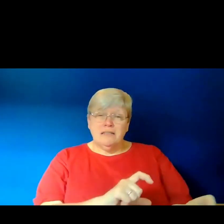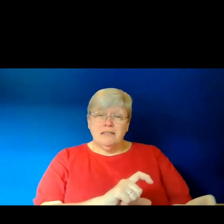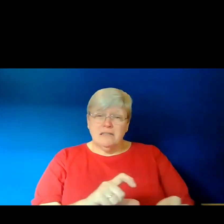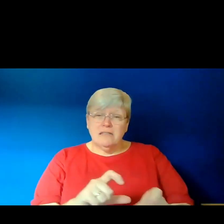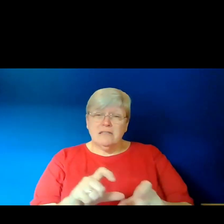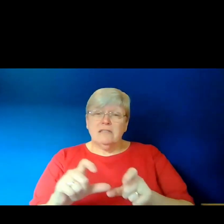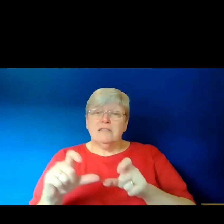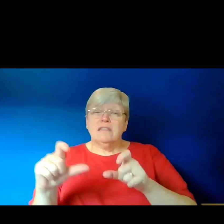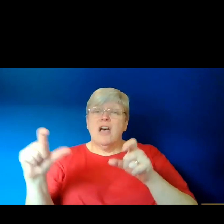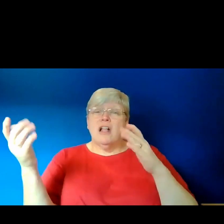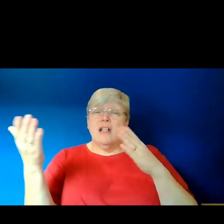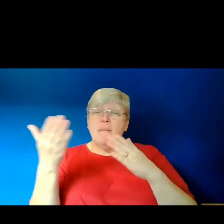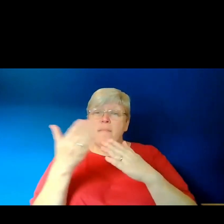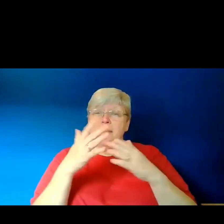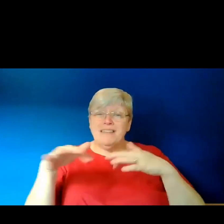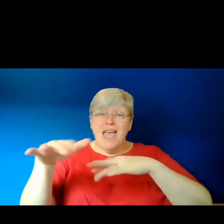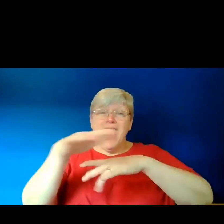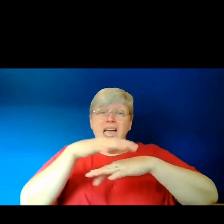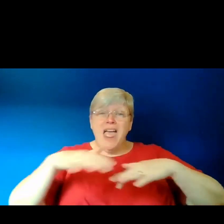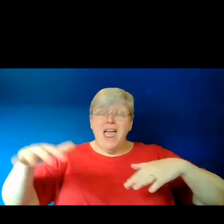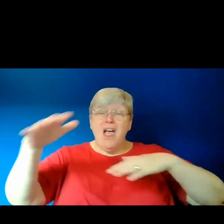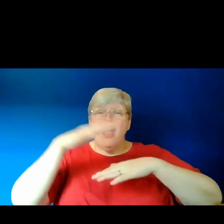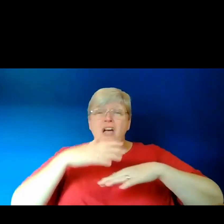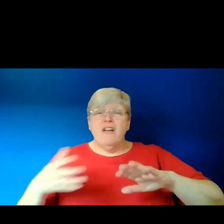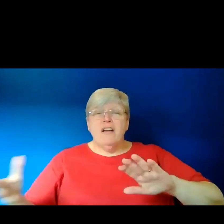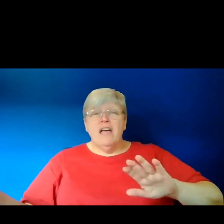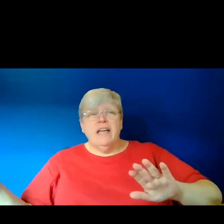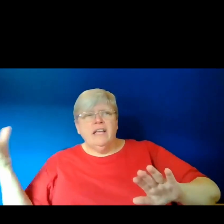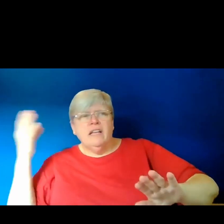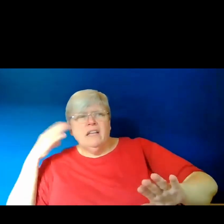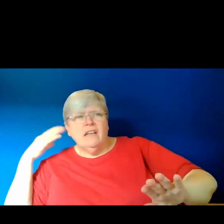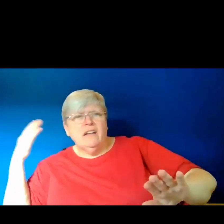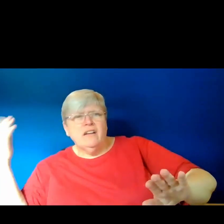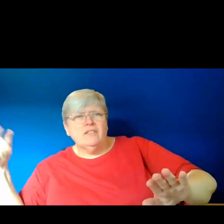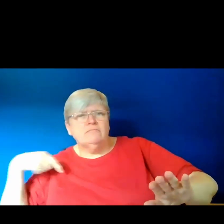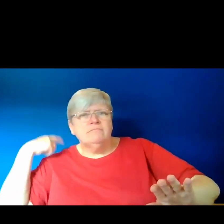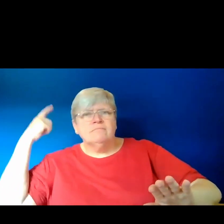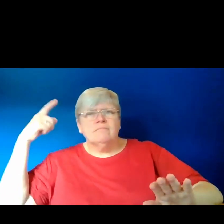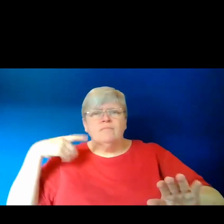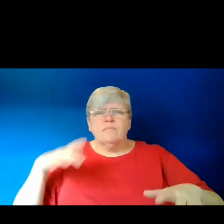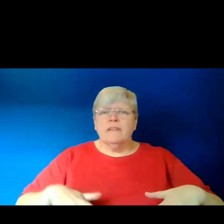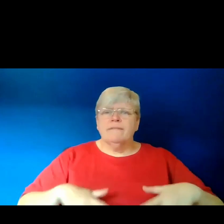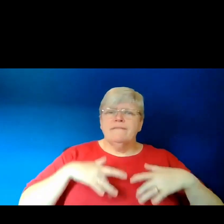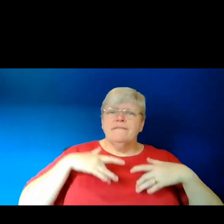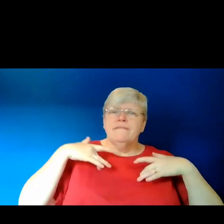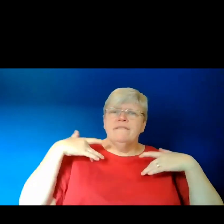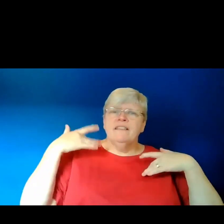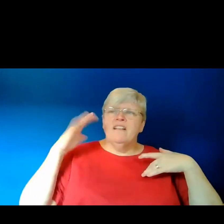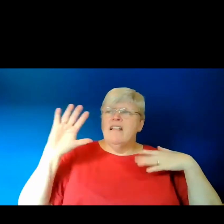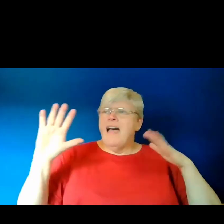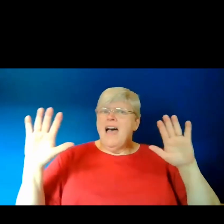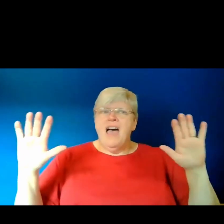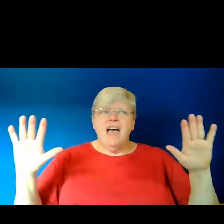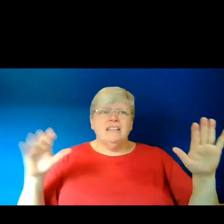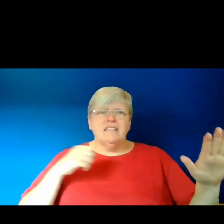I swear I hear one hit. I feel the hands of every soul I have ever put my ear